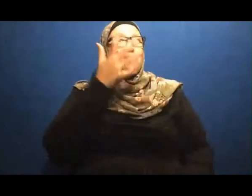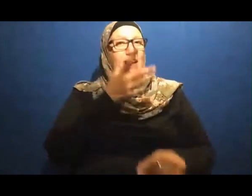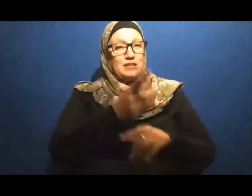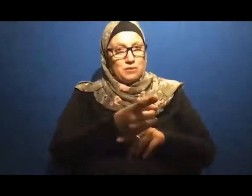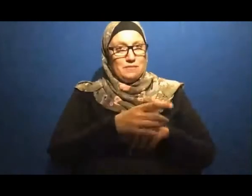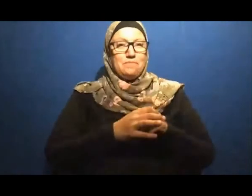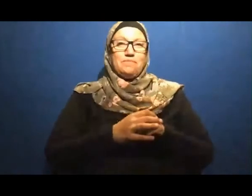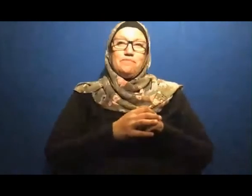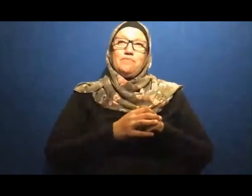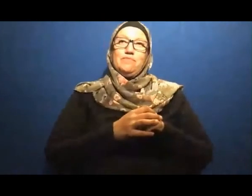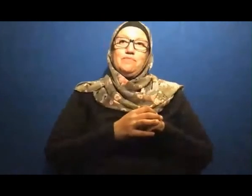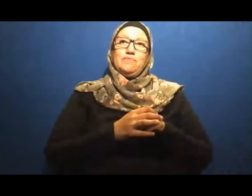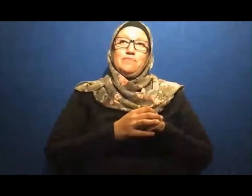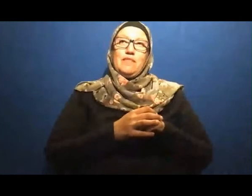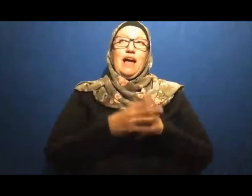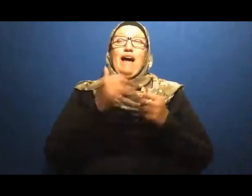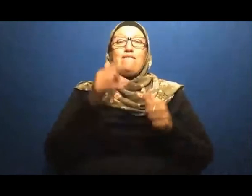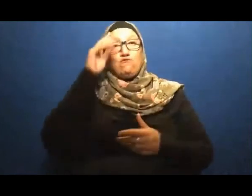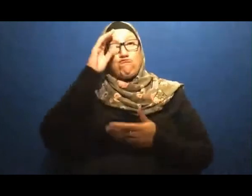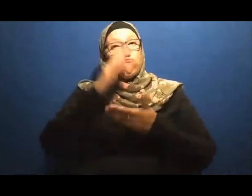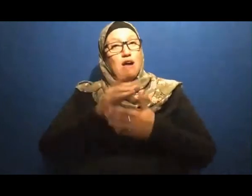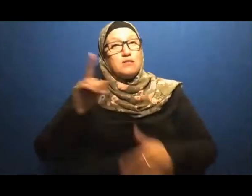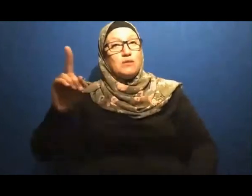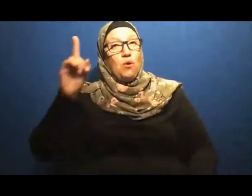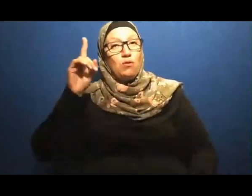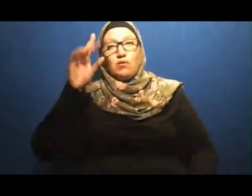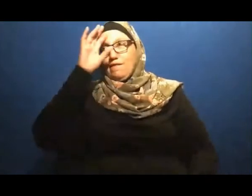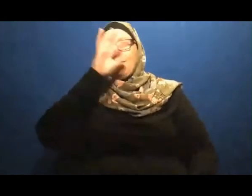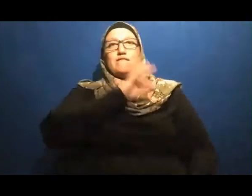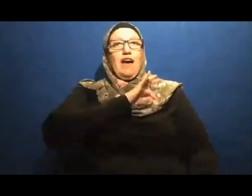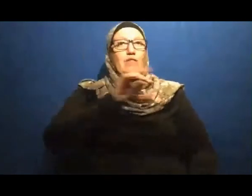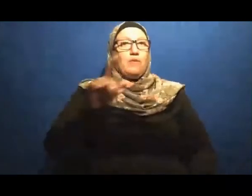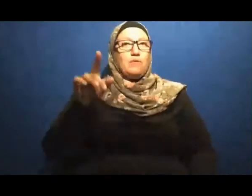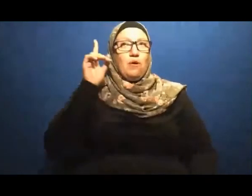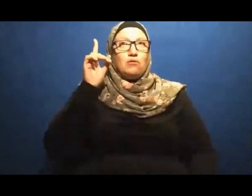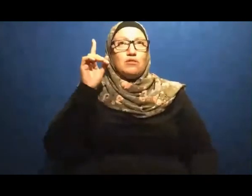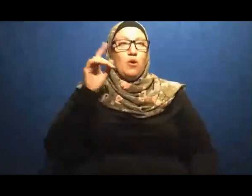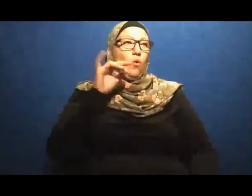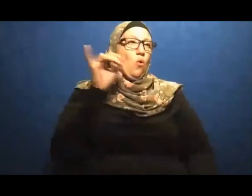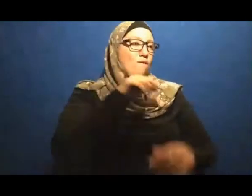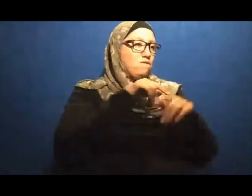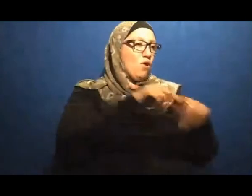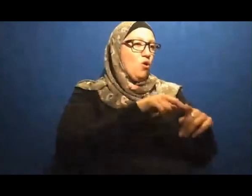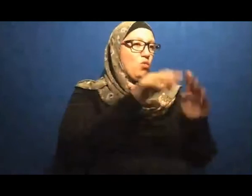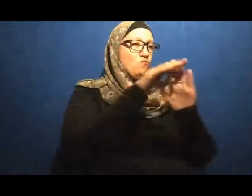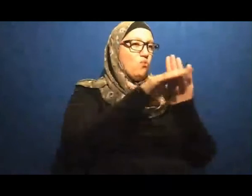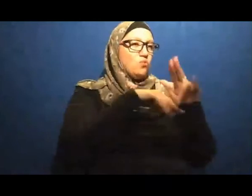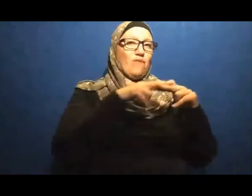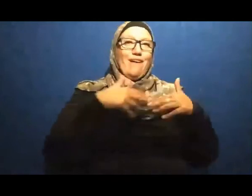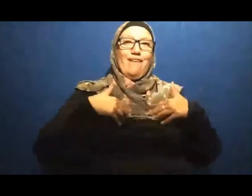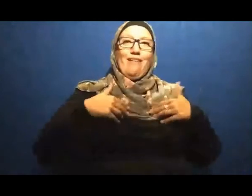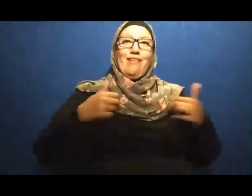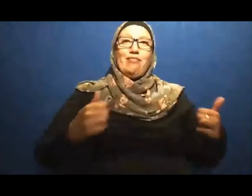Of coronavirus Following the hygienic rules Is that my friend Look at the bigger picture There is no